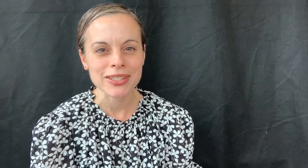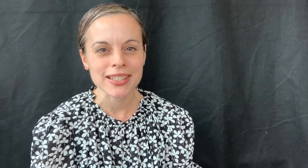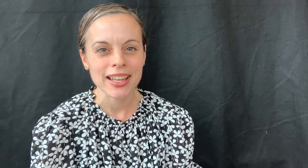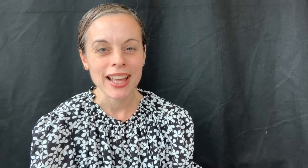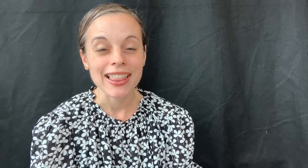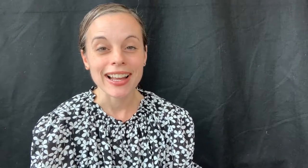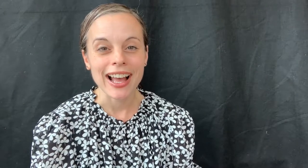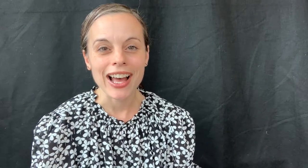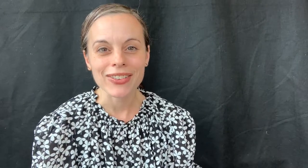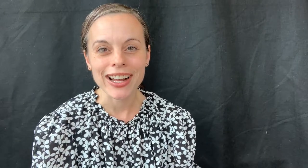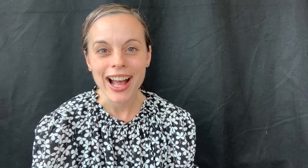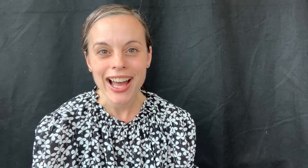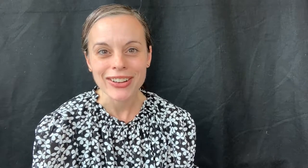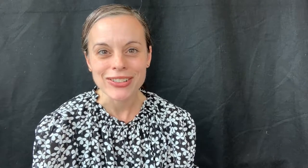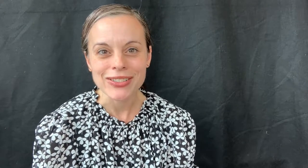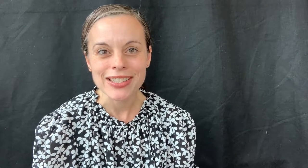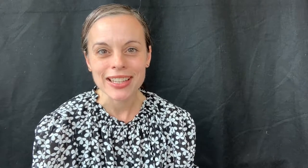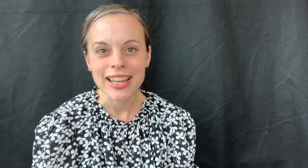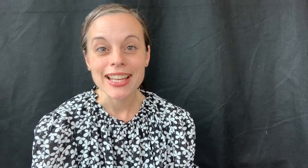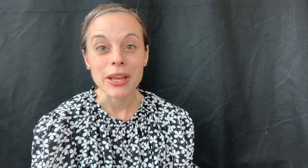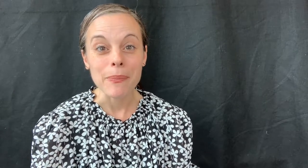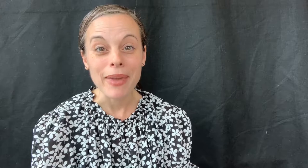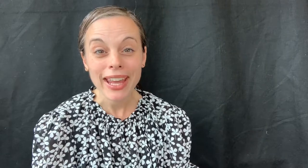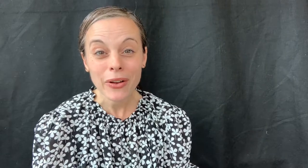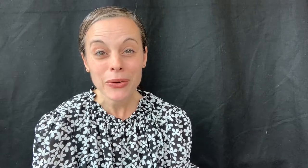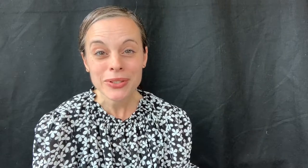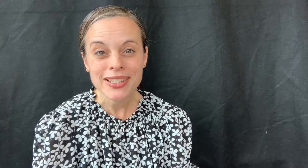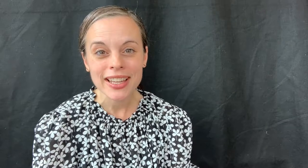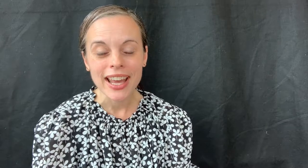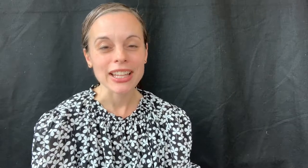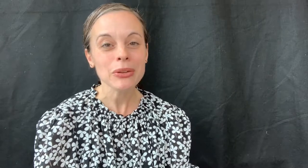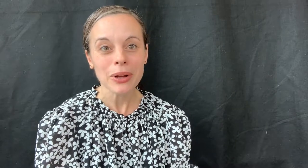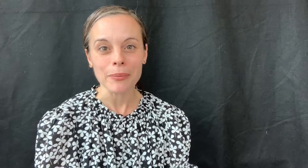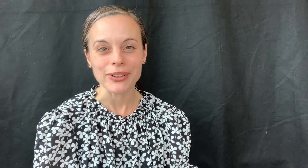like avocados, tomatoes, and cucumbers.